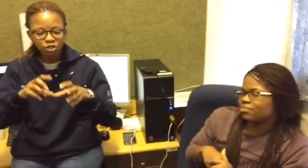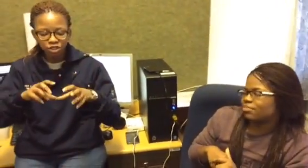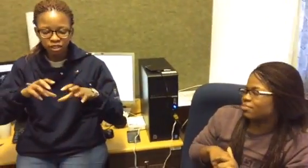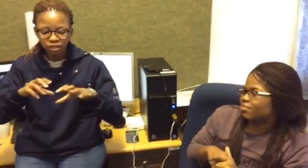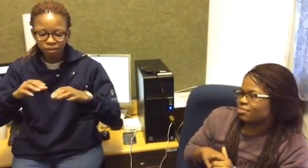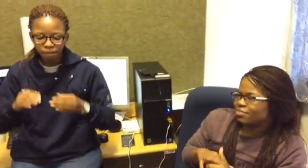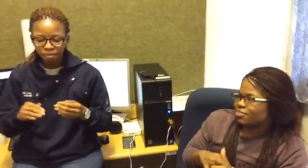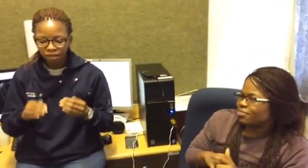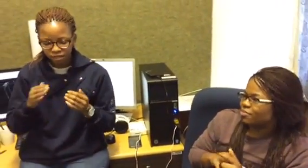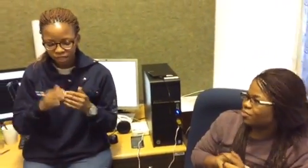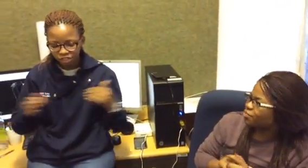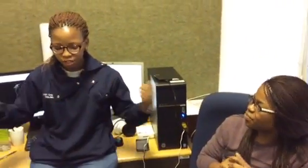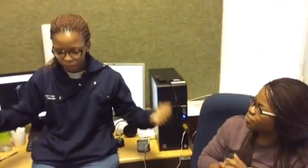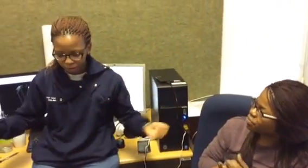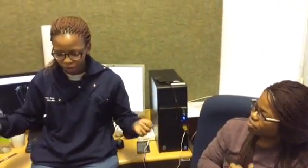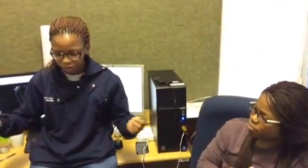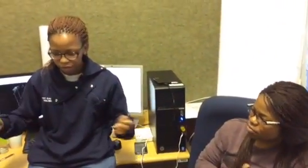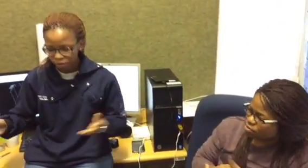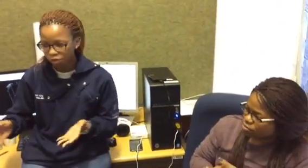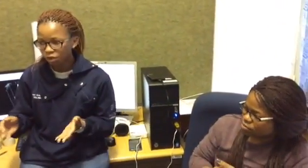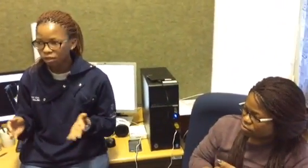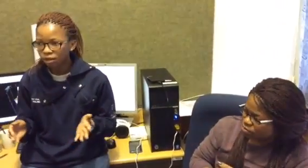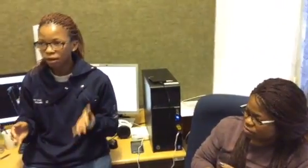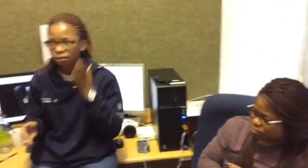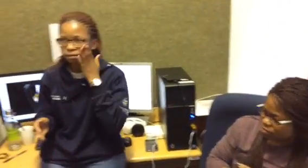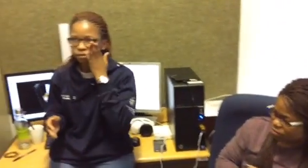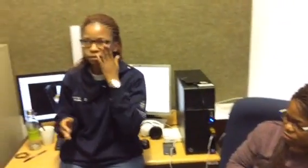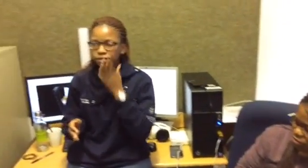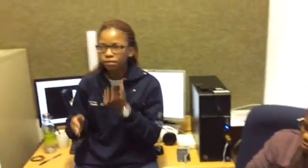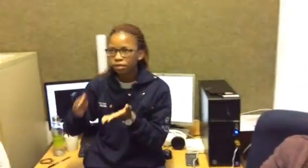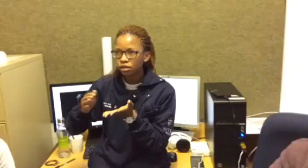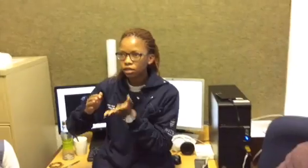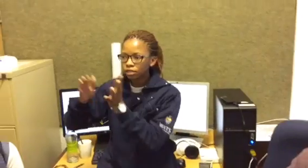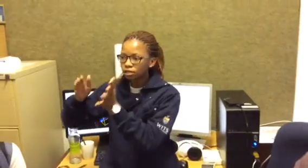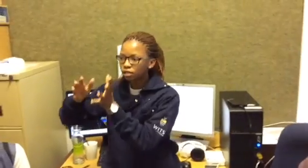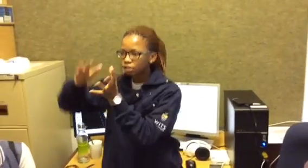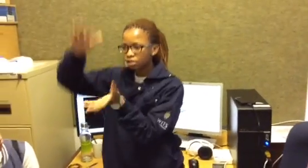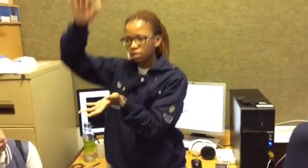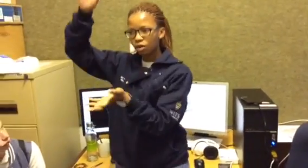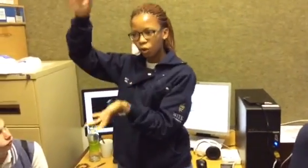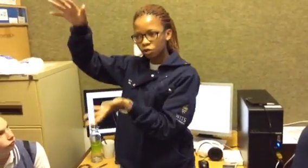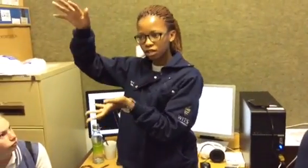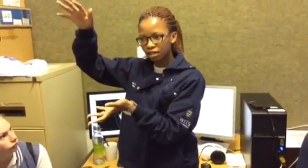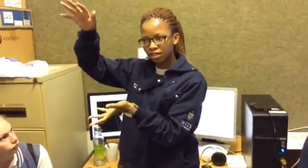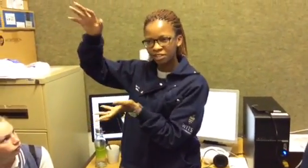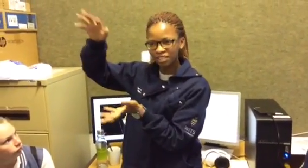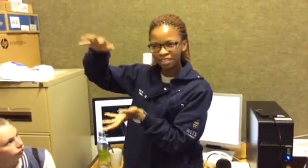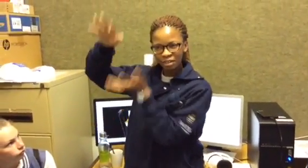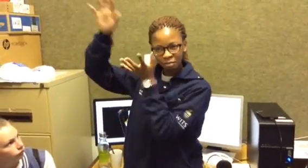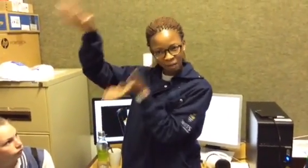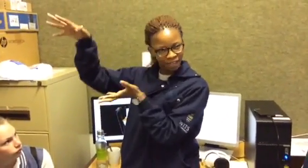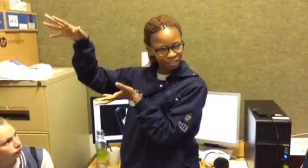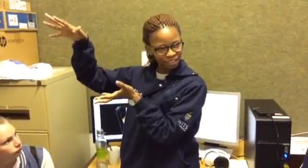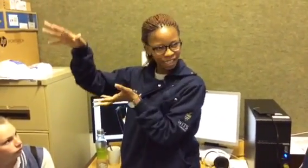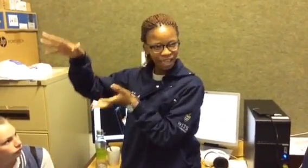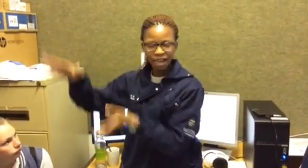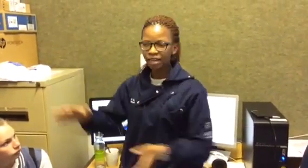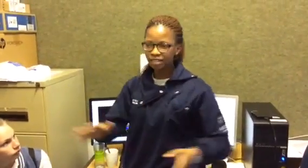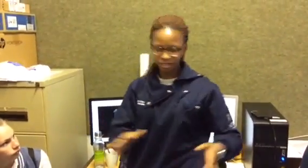usually there's such a disparity between um it's it's older males and it's